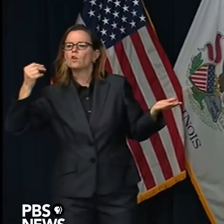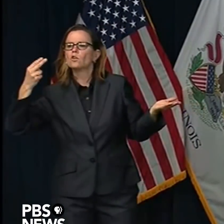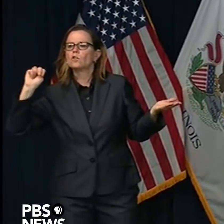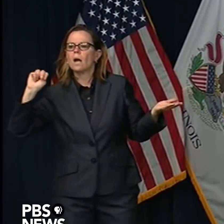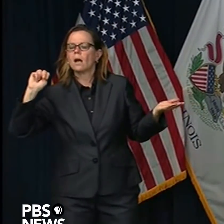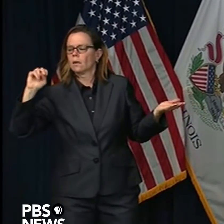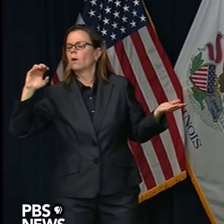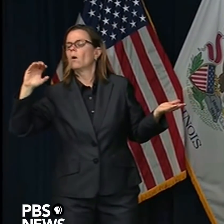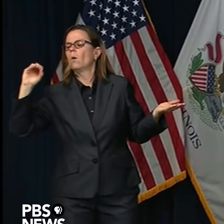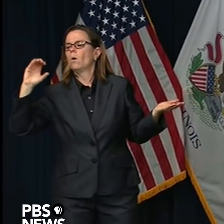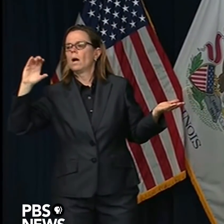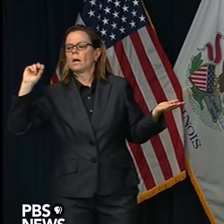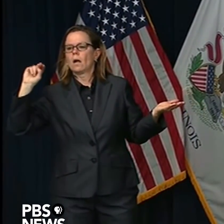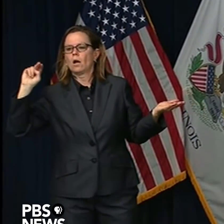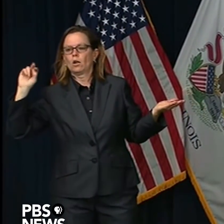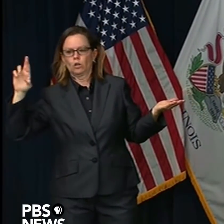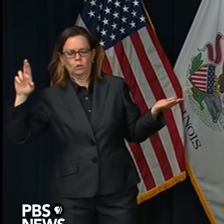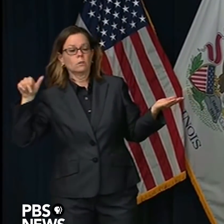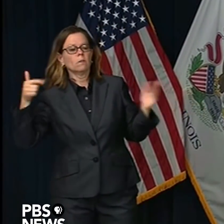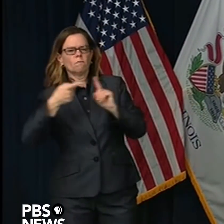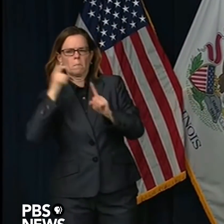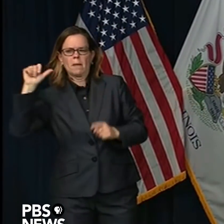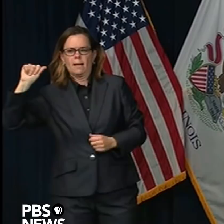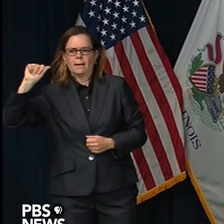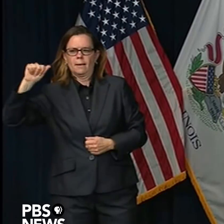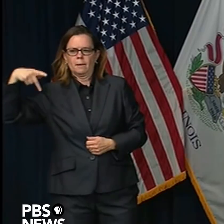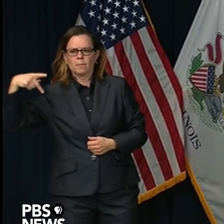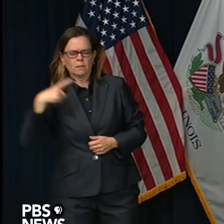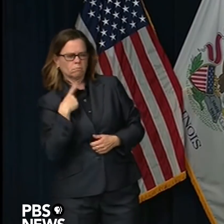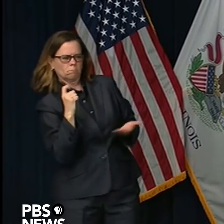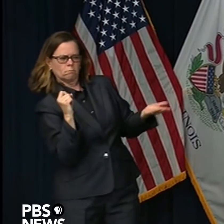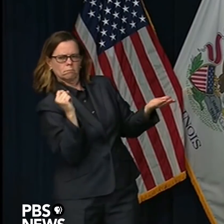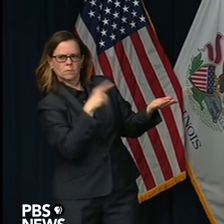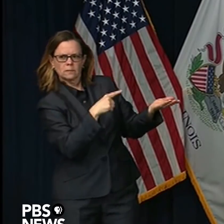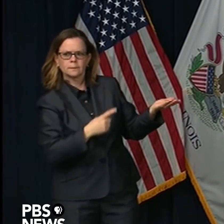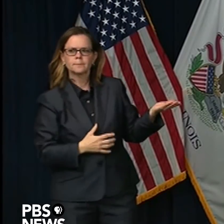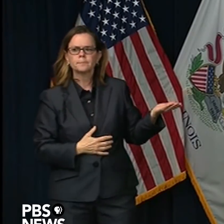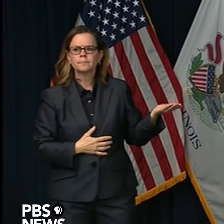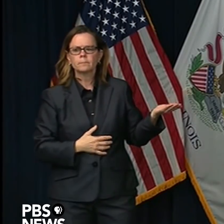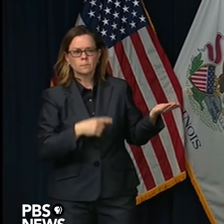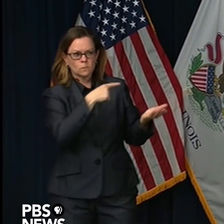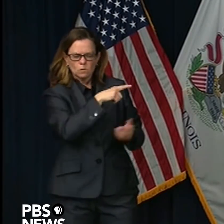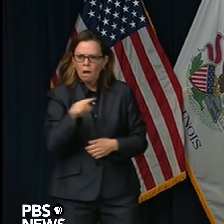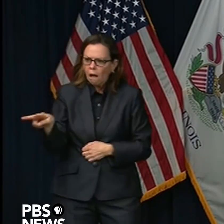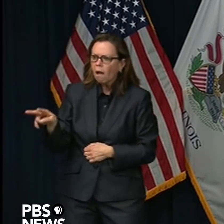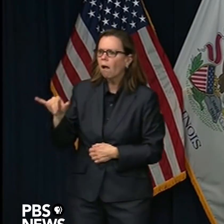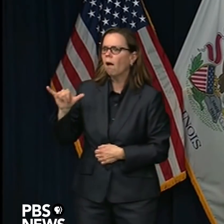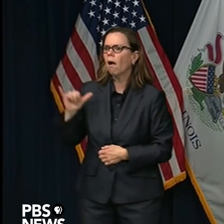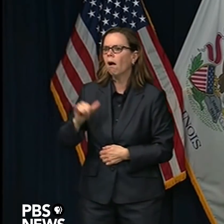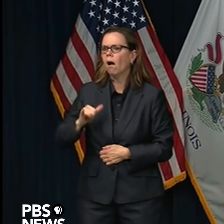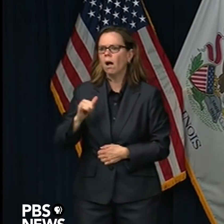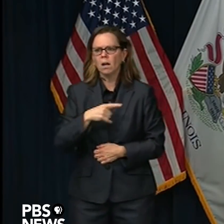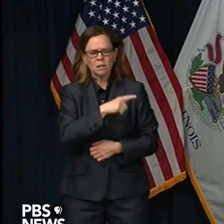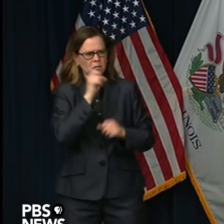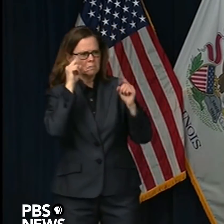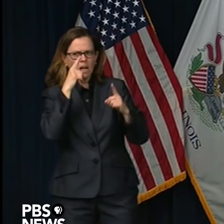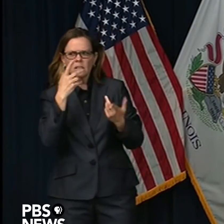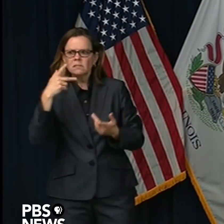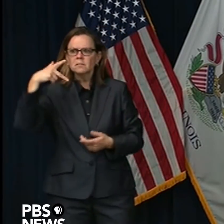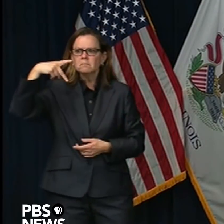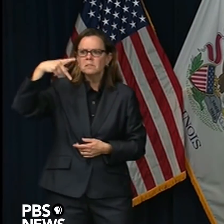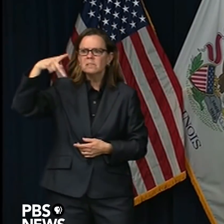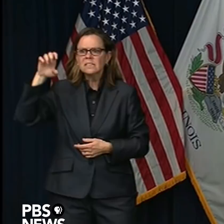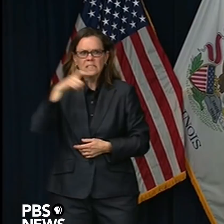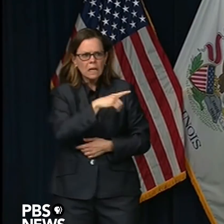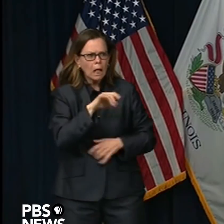depletion? Surprised? Unfilled orders from it? Partnering with other states? Consortiums to get PPE now? How much has the state spent